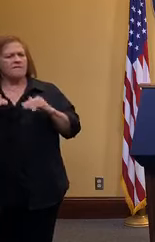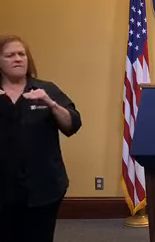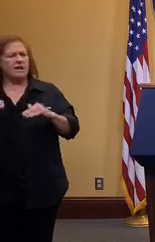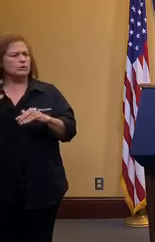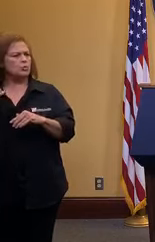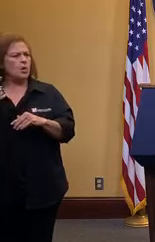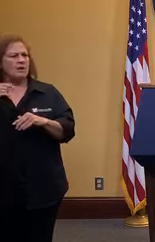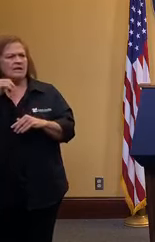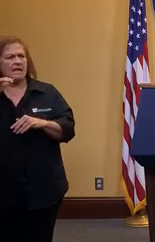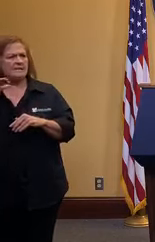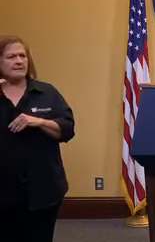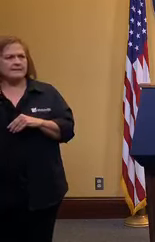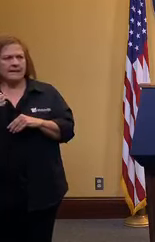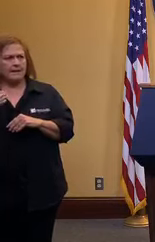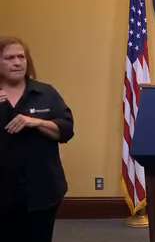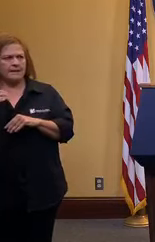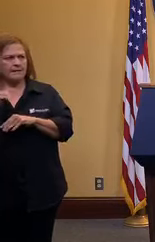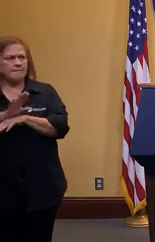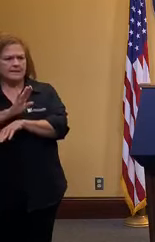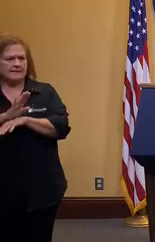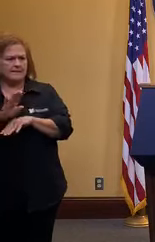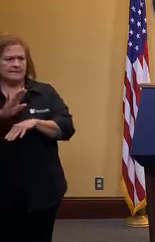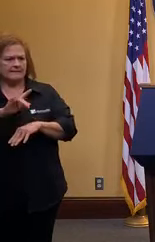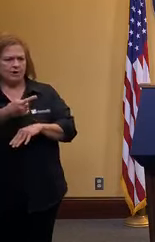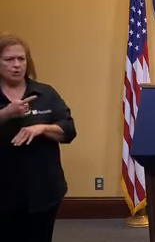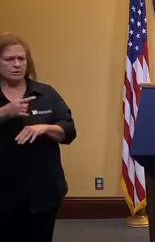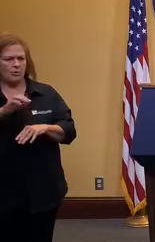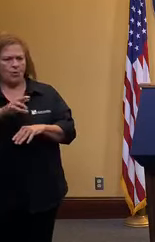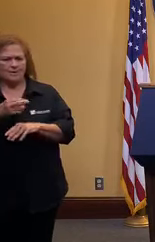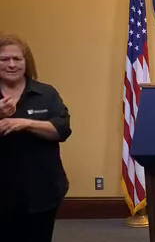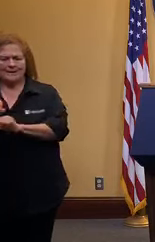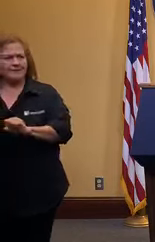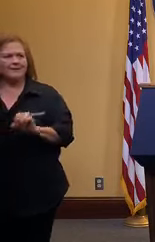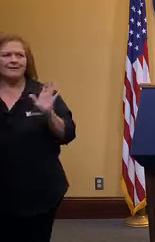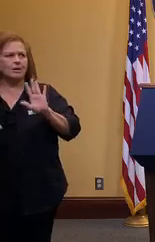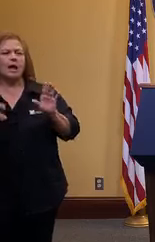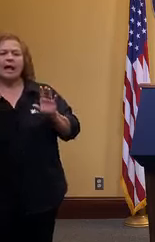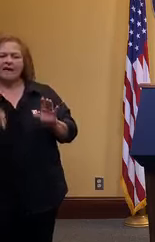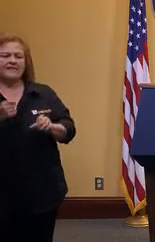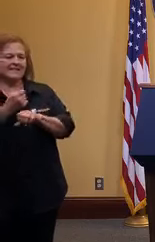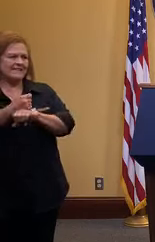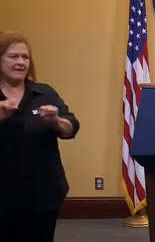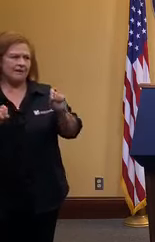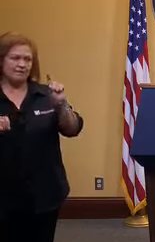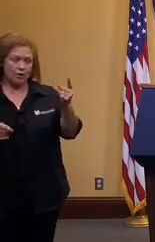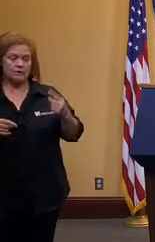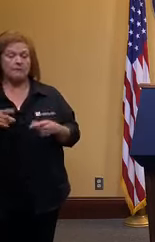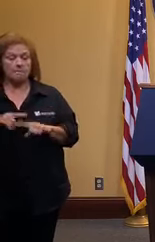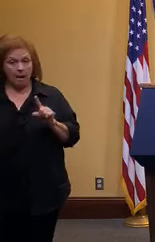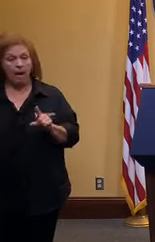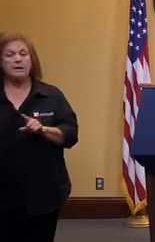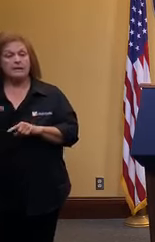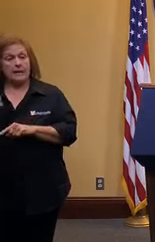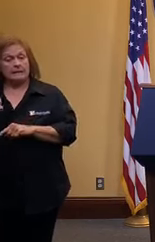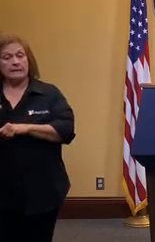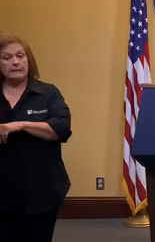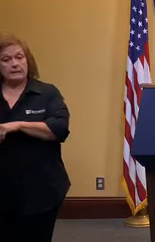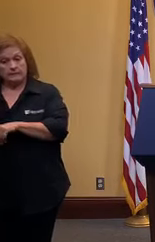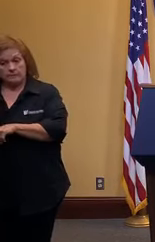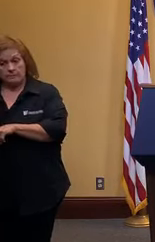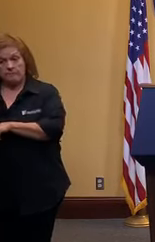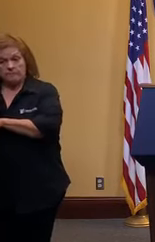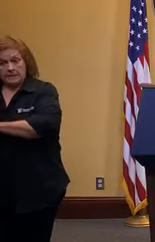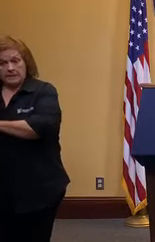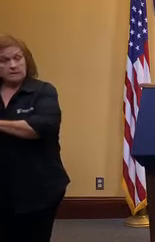well has be safety first but it's pro-business in that we don't want